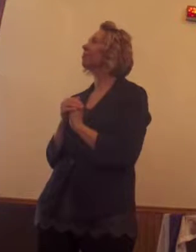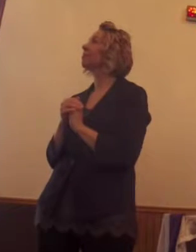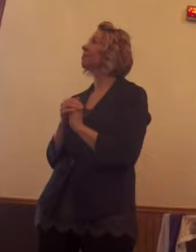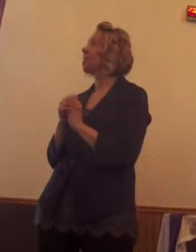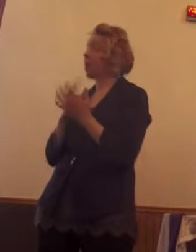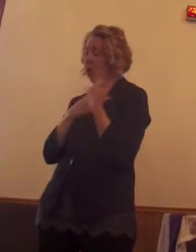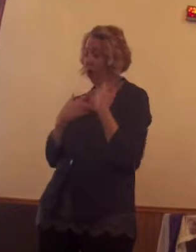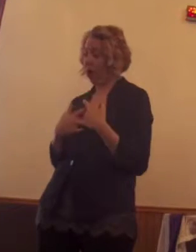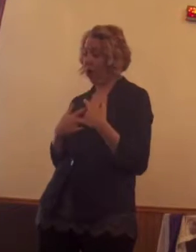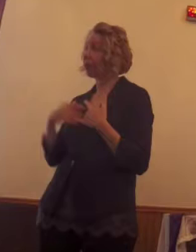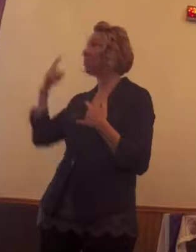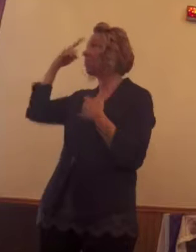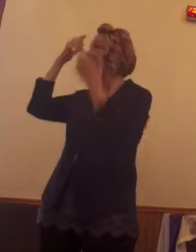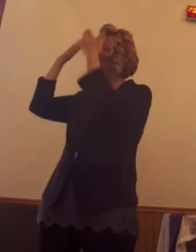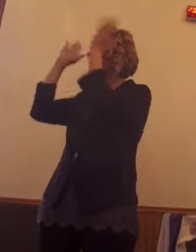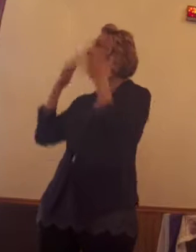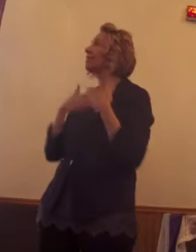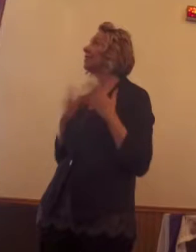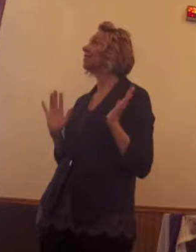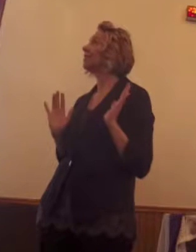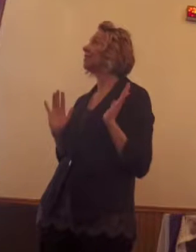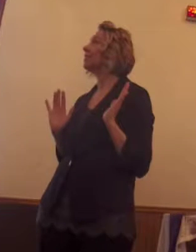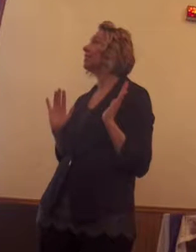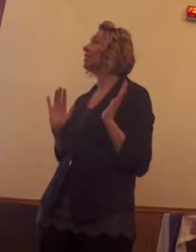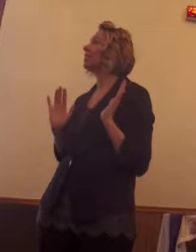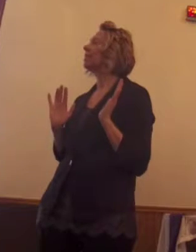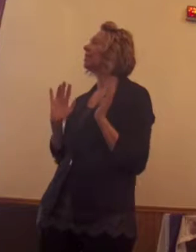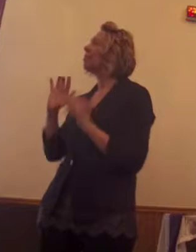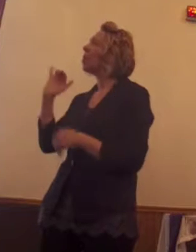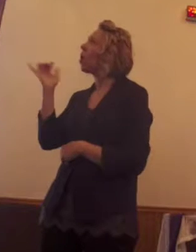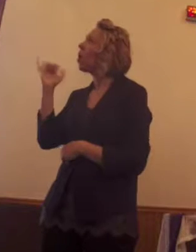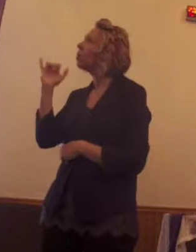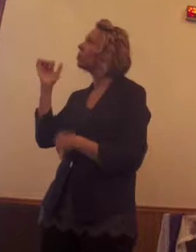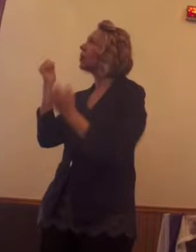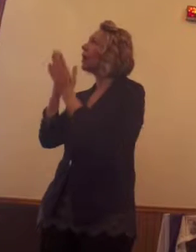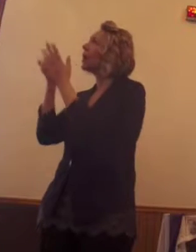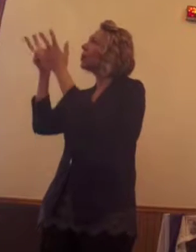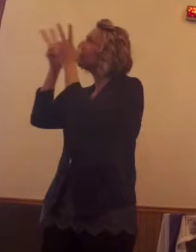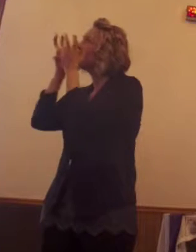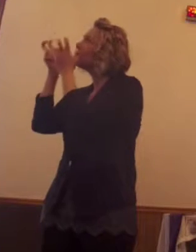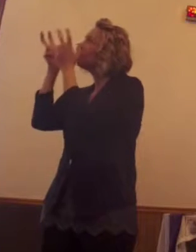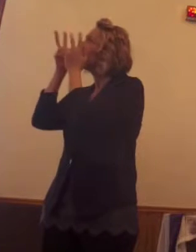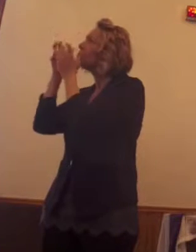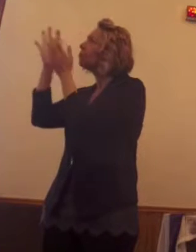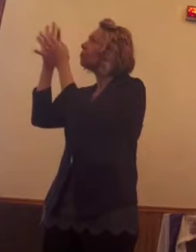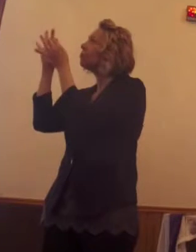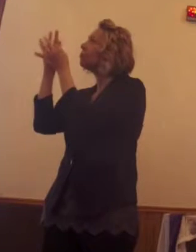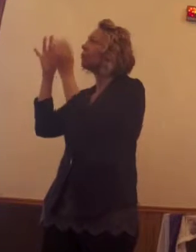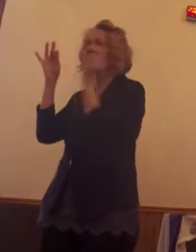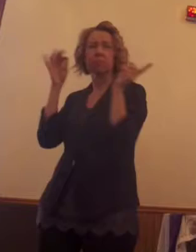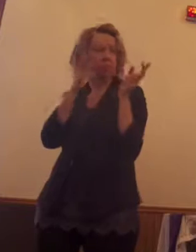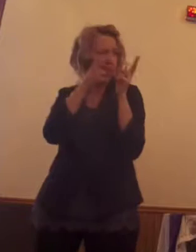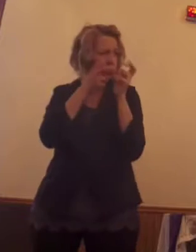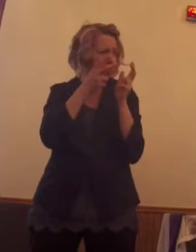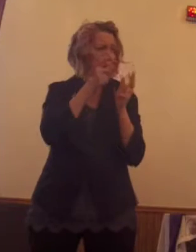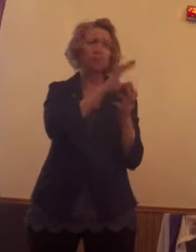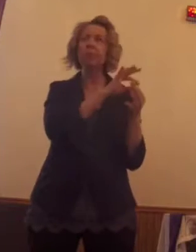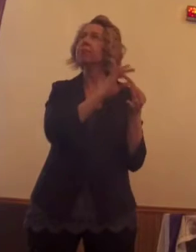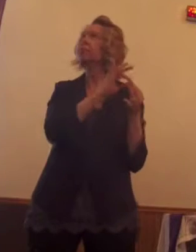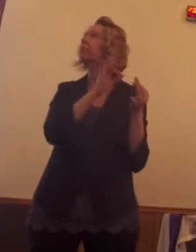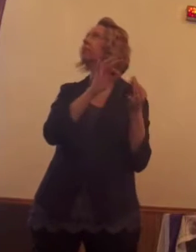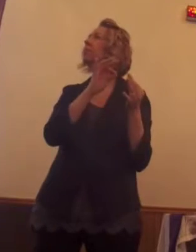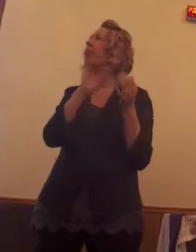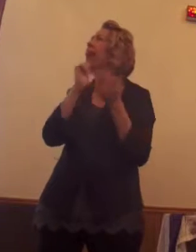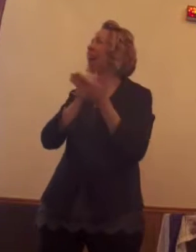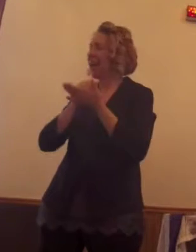Open our hearts and minds this morning, but let us be those receptors of the words that are about to be spoken. Take